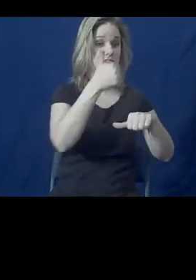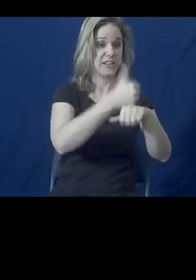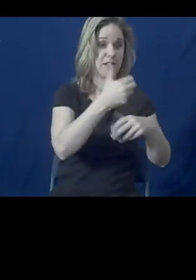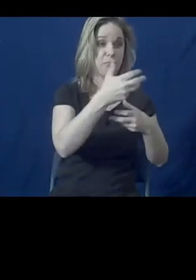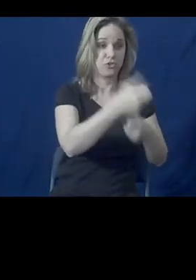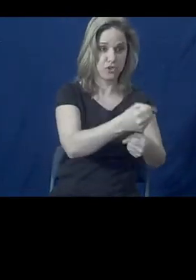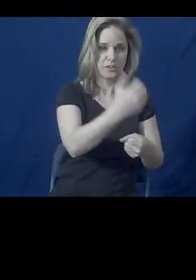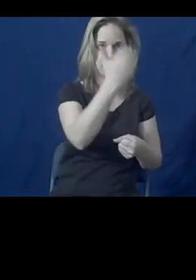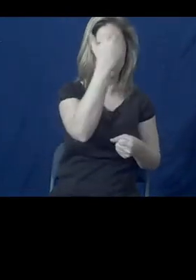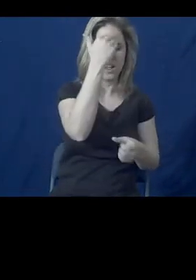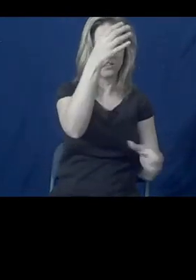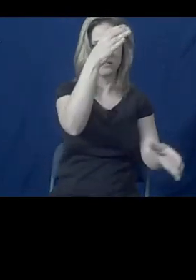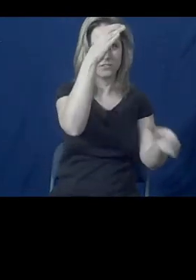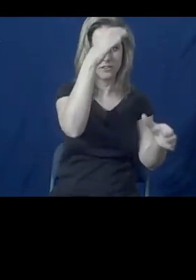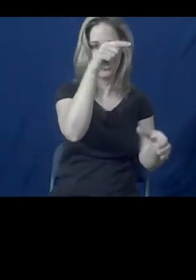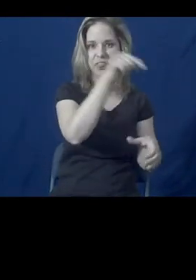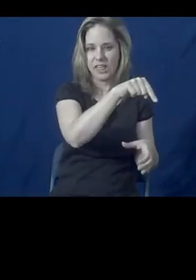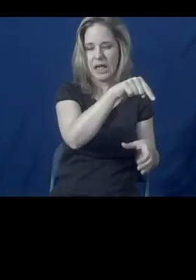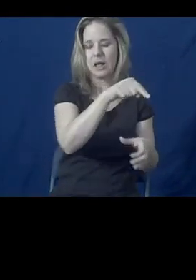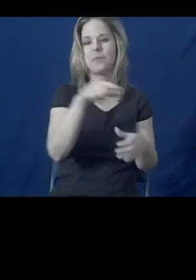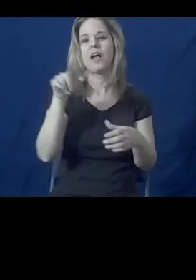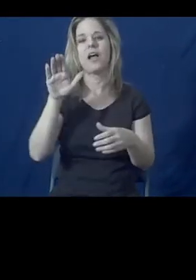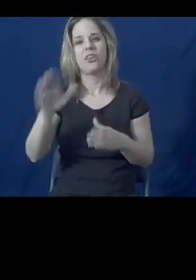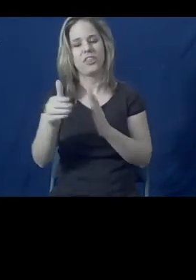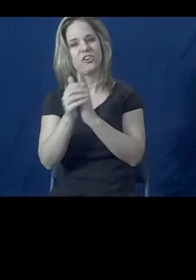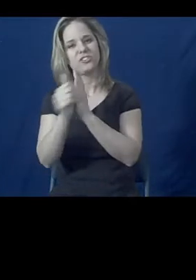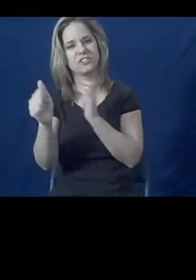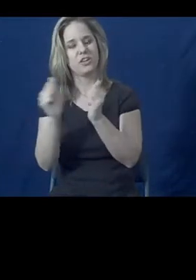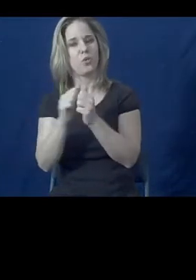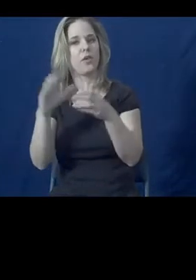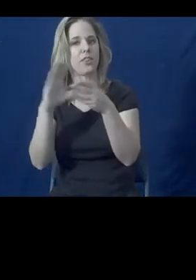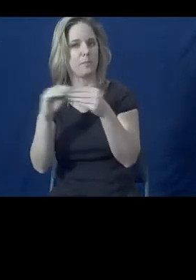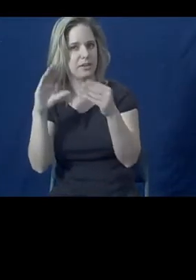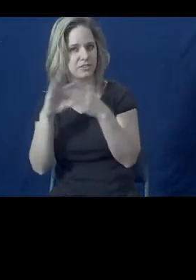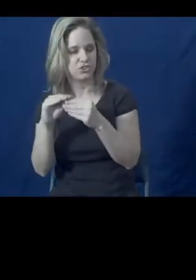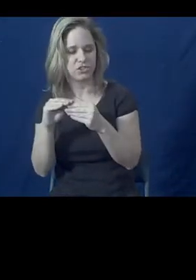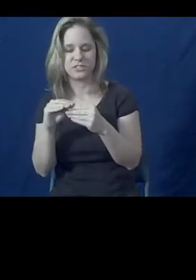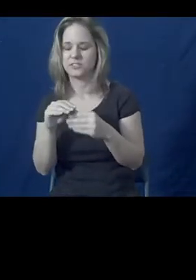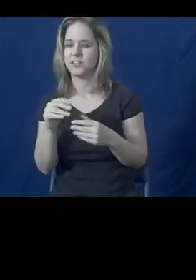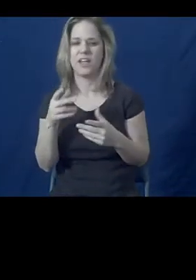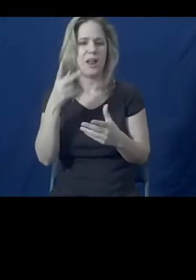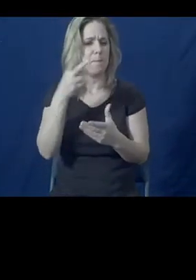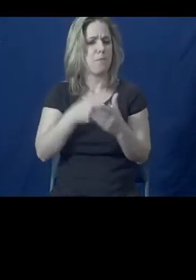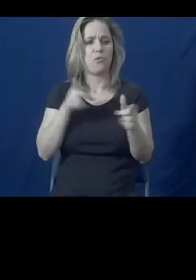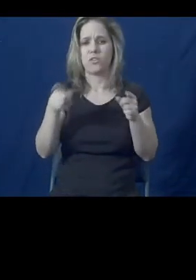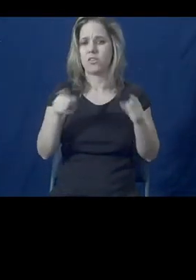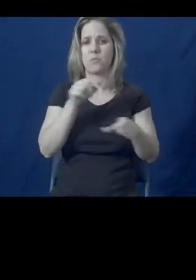expertise of healthcare providers around these non-medical issues that are impacting health.